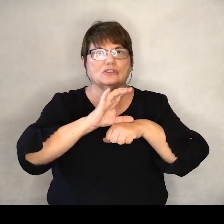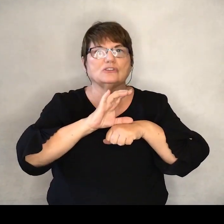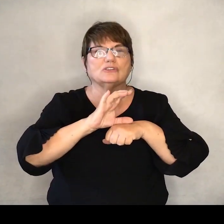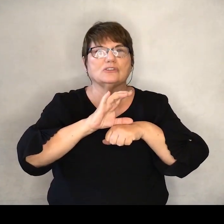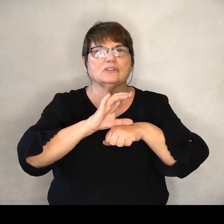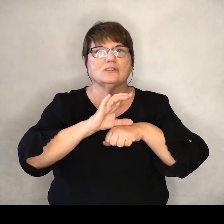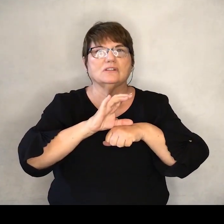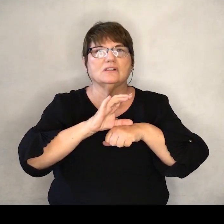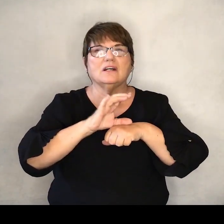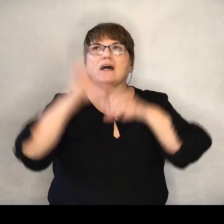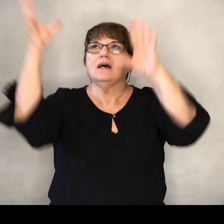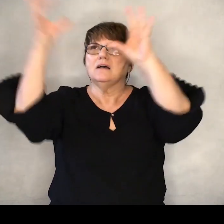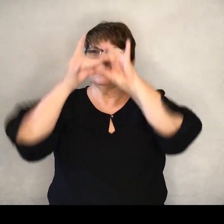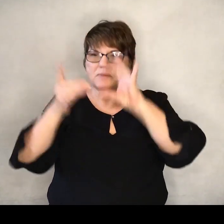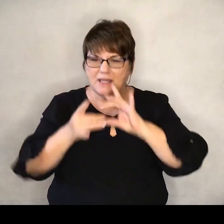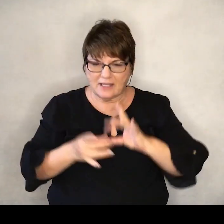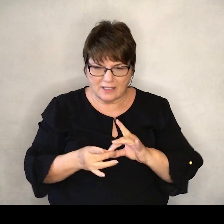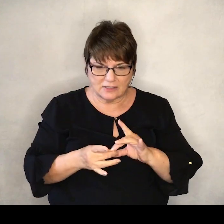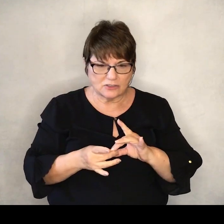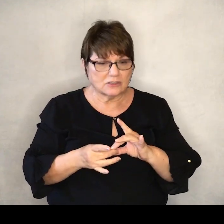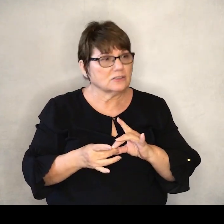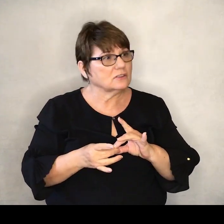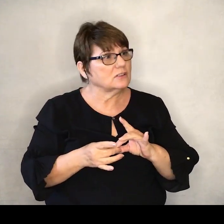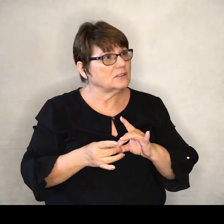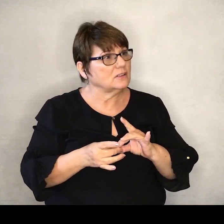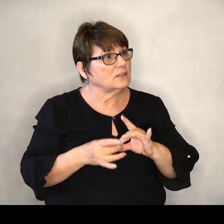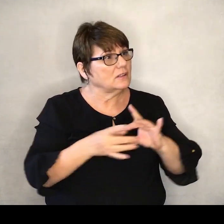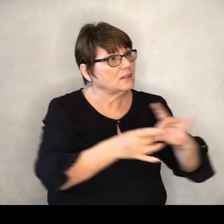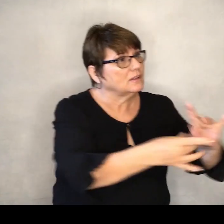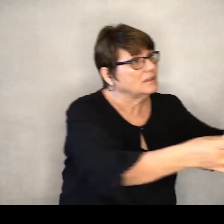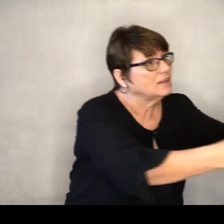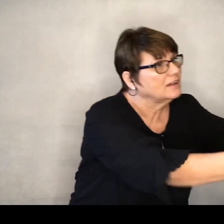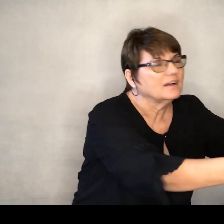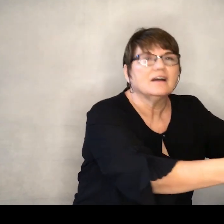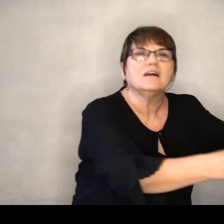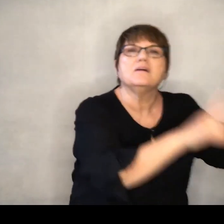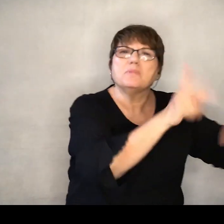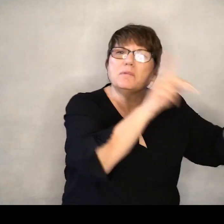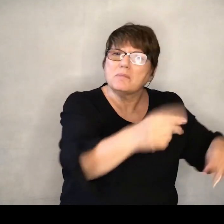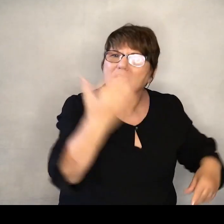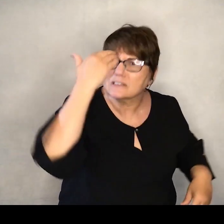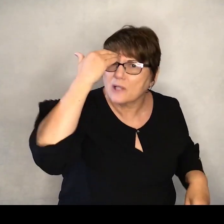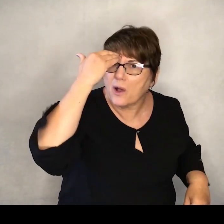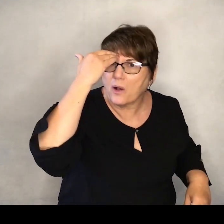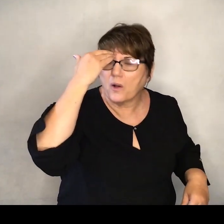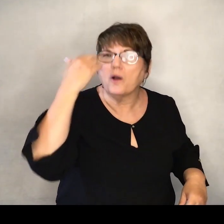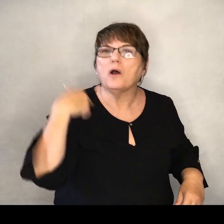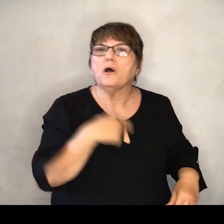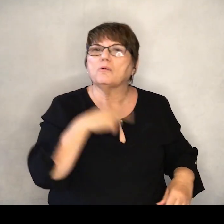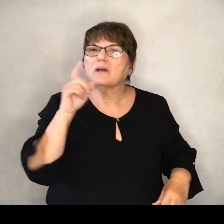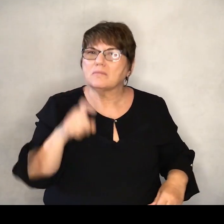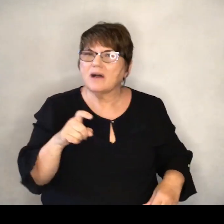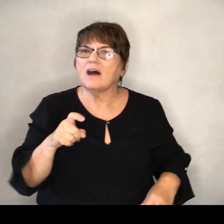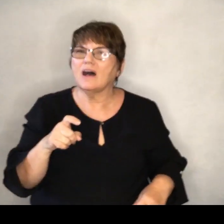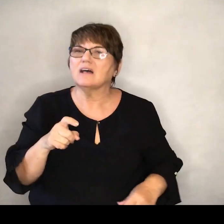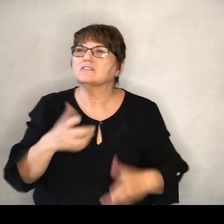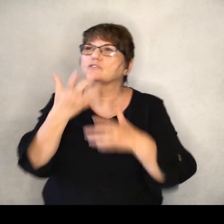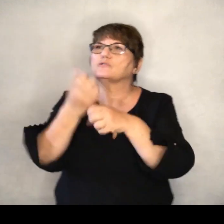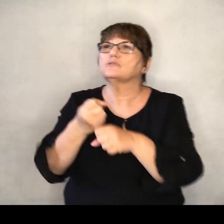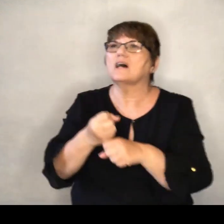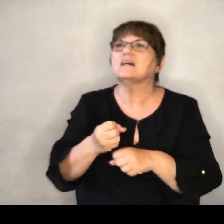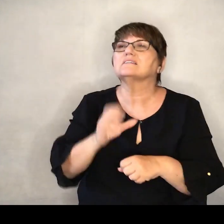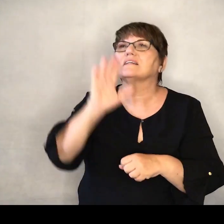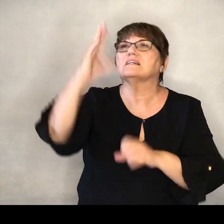It's a message that other people need to hear. We have to learn to rest in God's presence